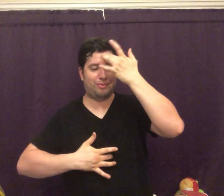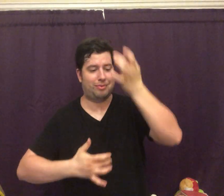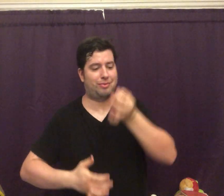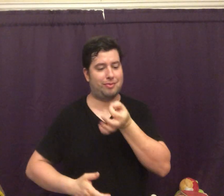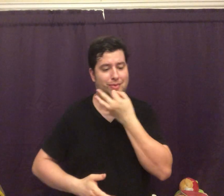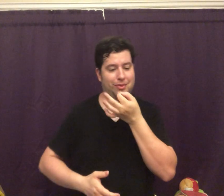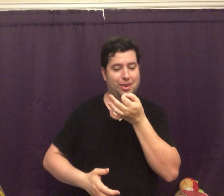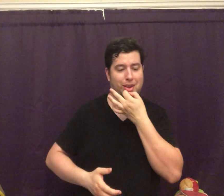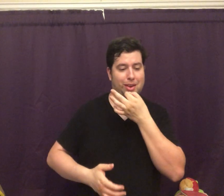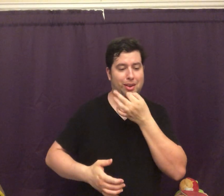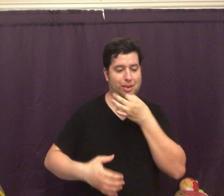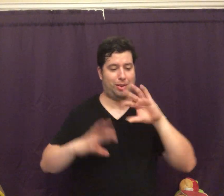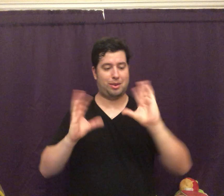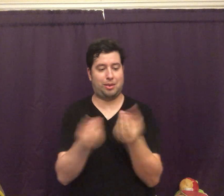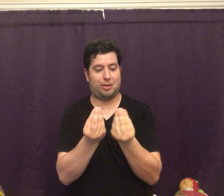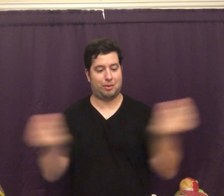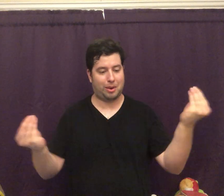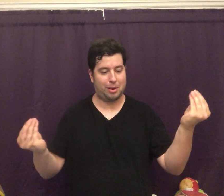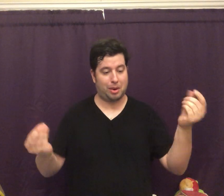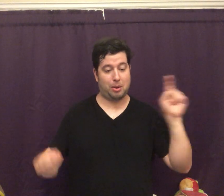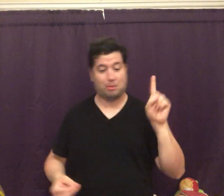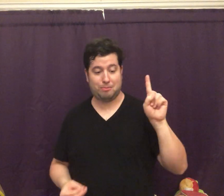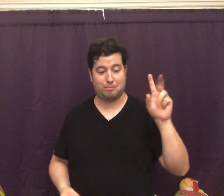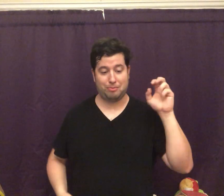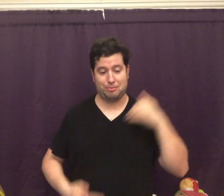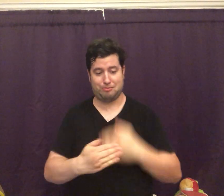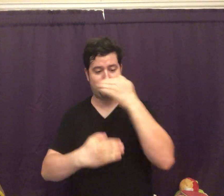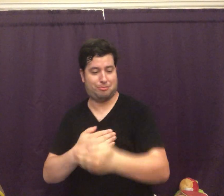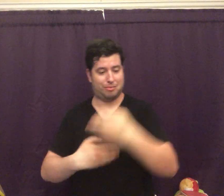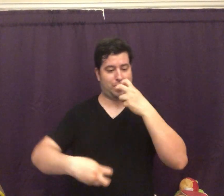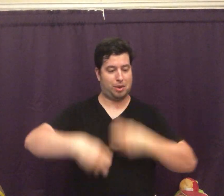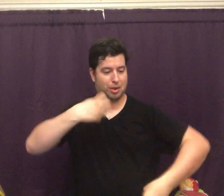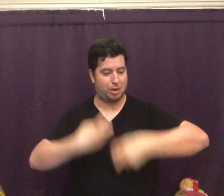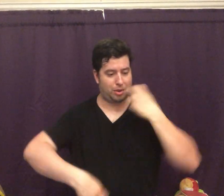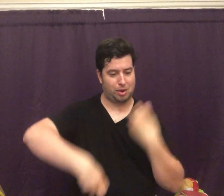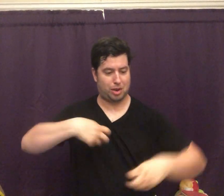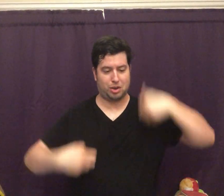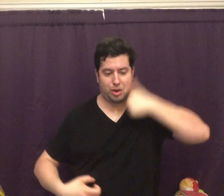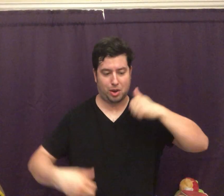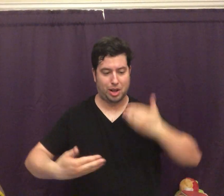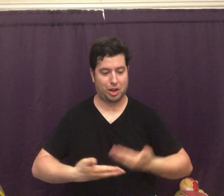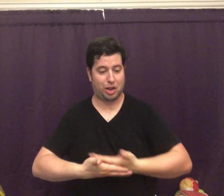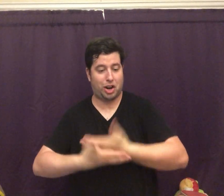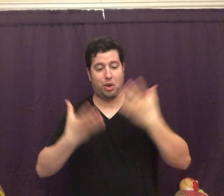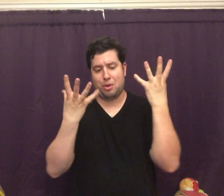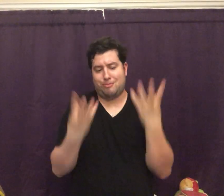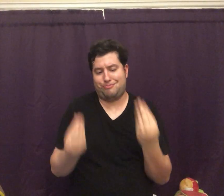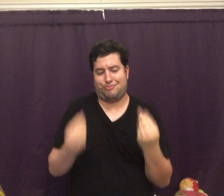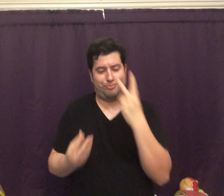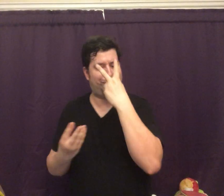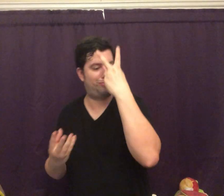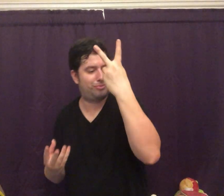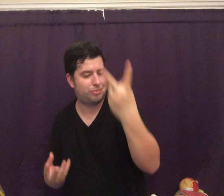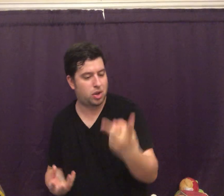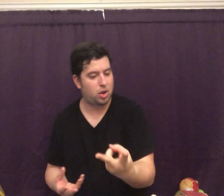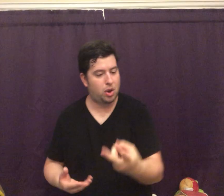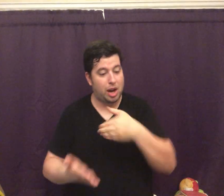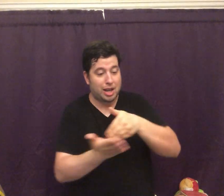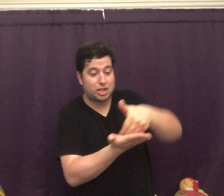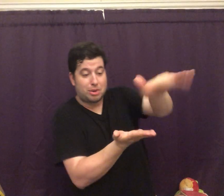ill in a year or two. Solved problem number one. Now to problem number two. His doe-eyed little girl with a change of point of view. Would I ship